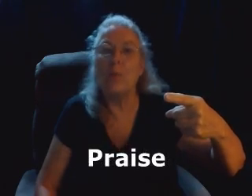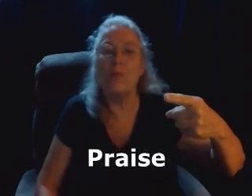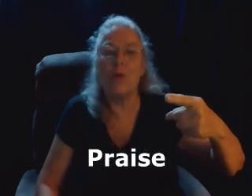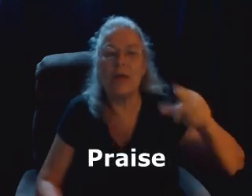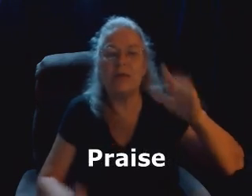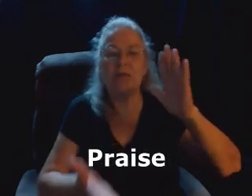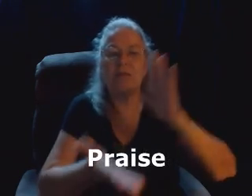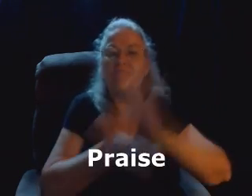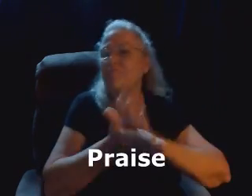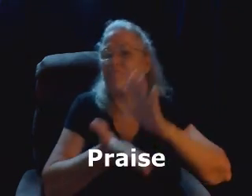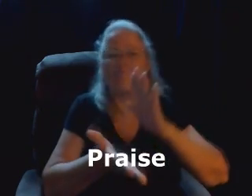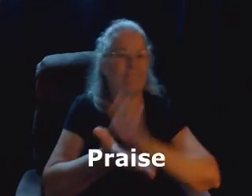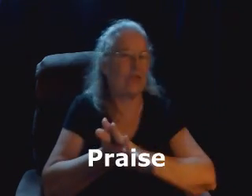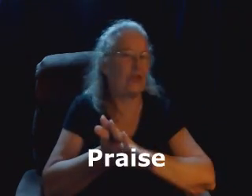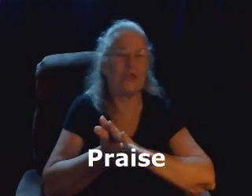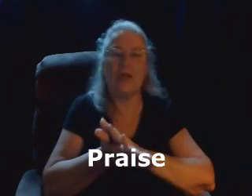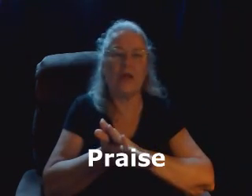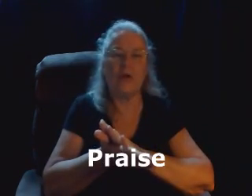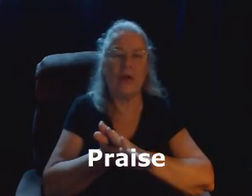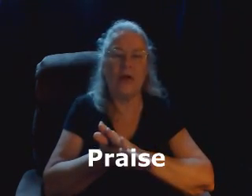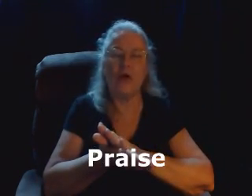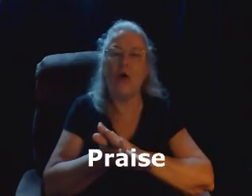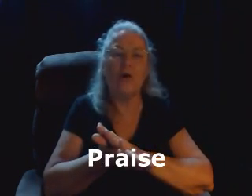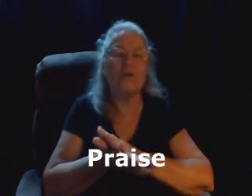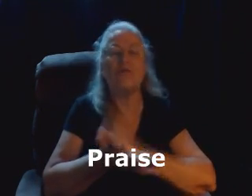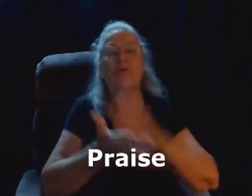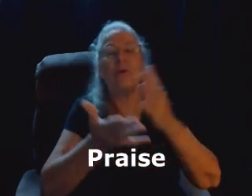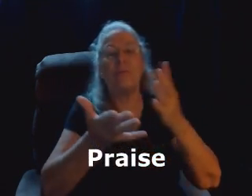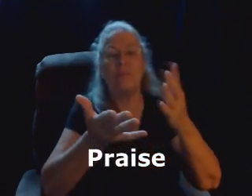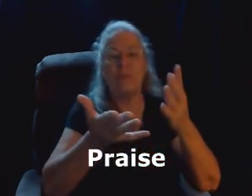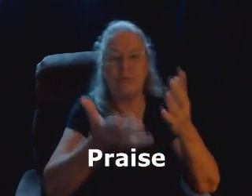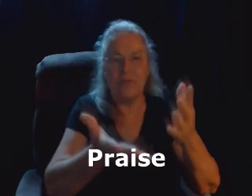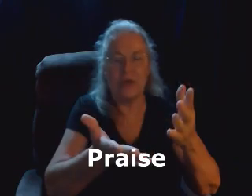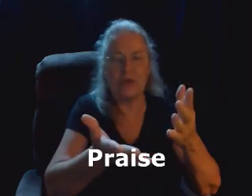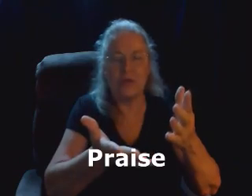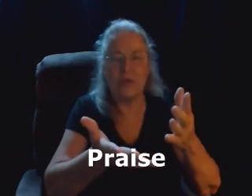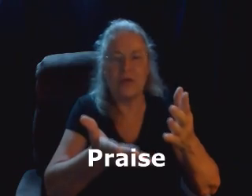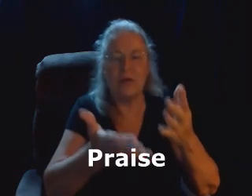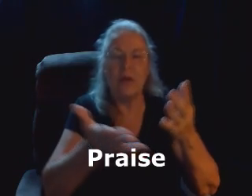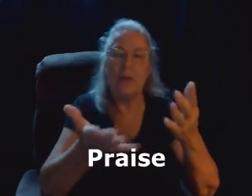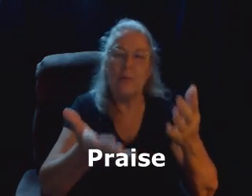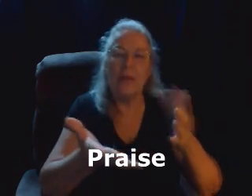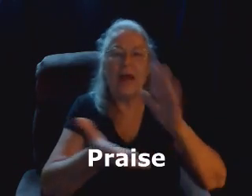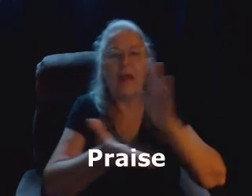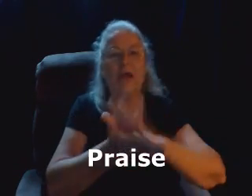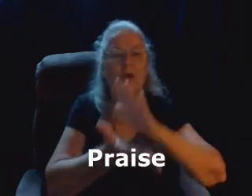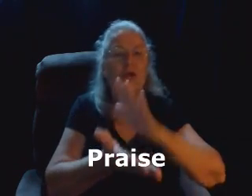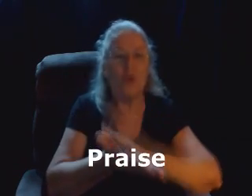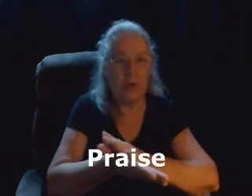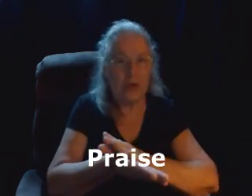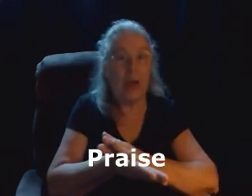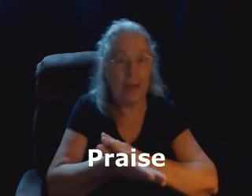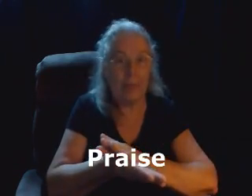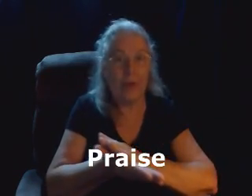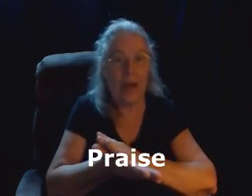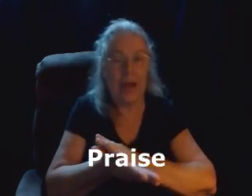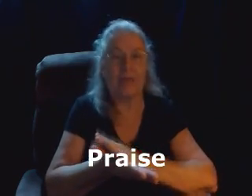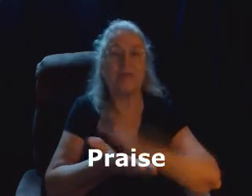Praises. It's just like you're in an auditorium. You finished with the play. You're going to clap your hands.